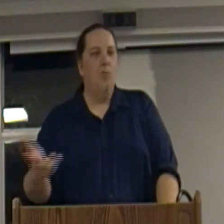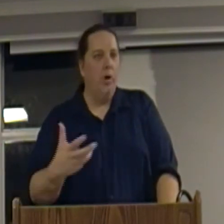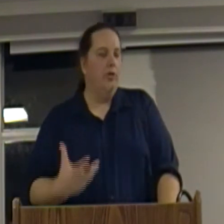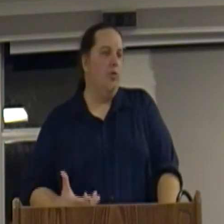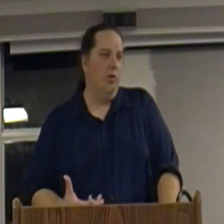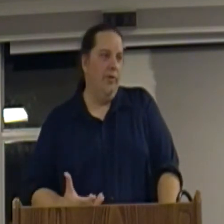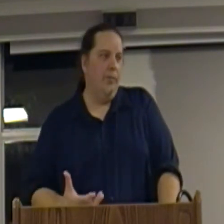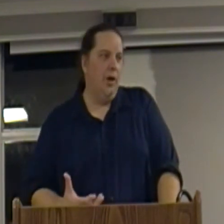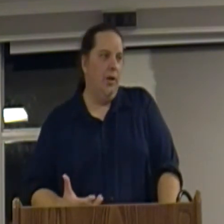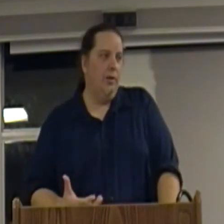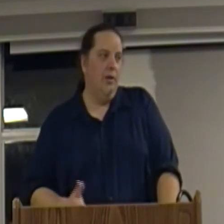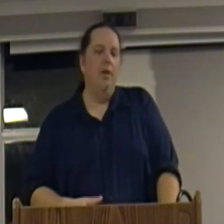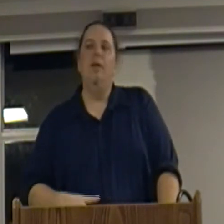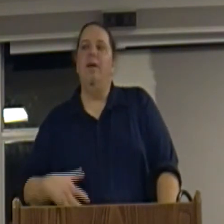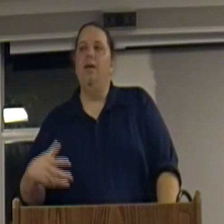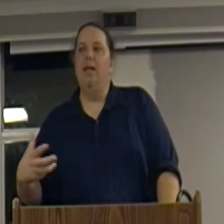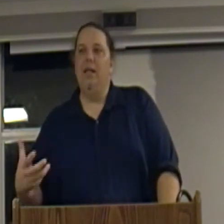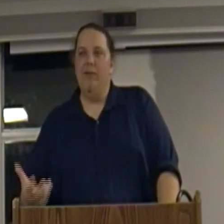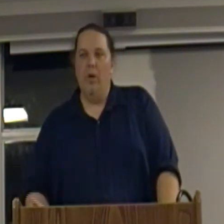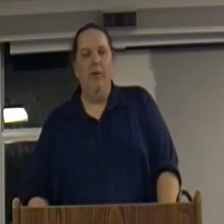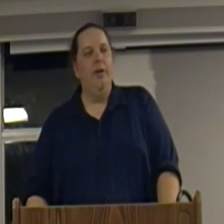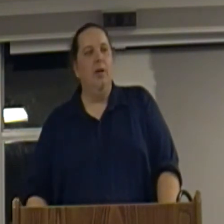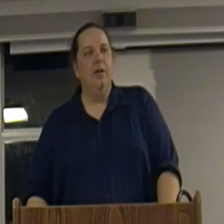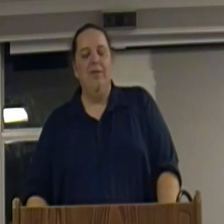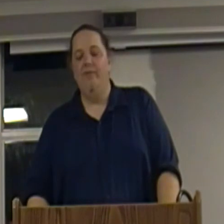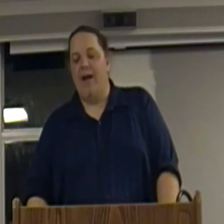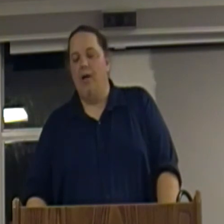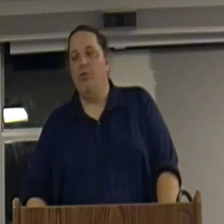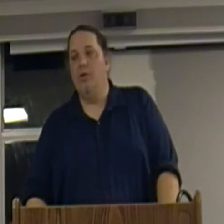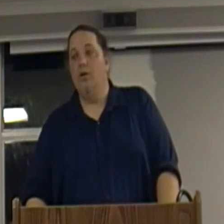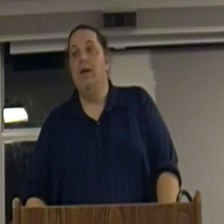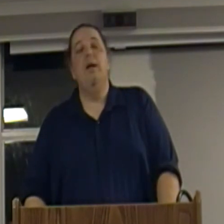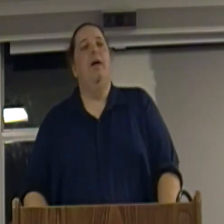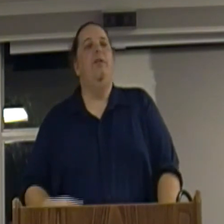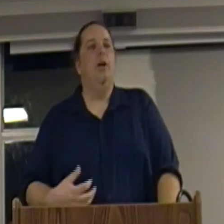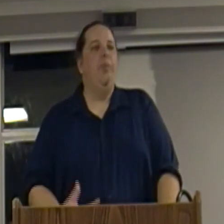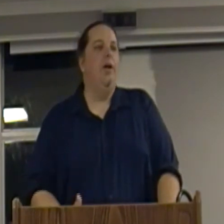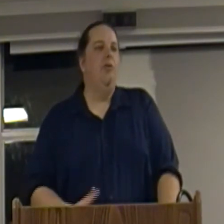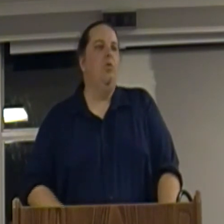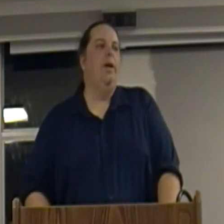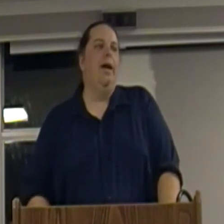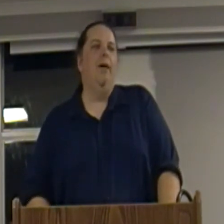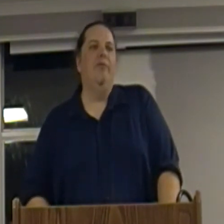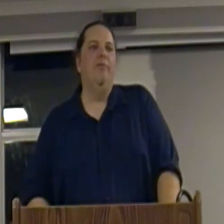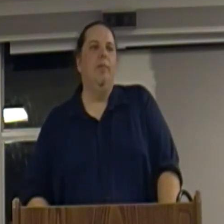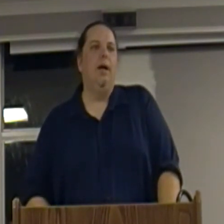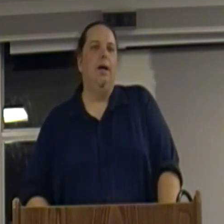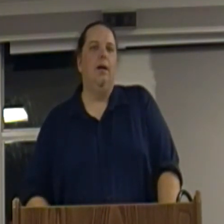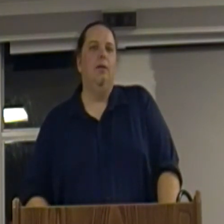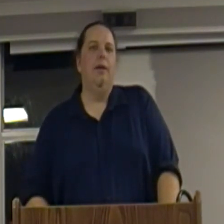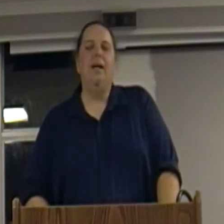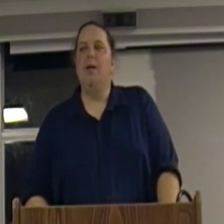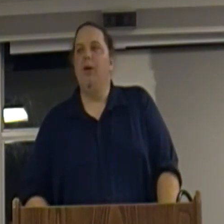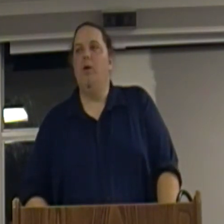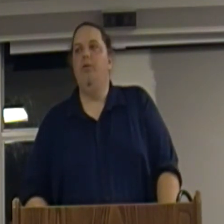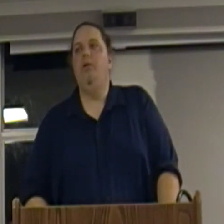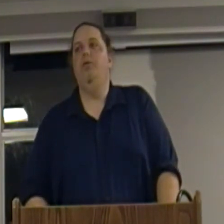more control over the market they can get even wealthier even faster and there are periods when we have economic crises